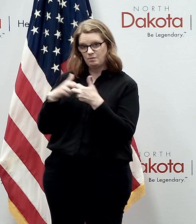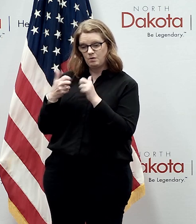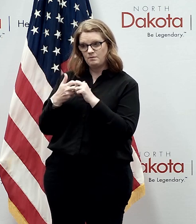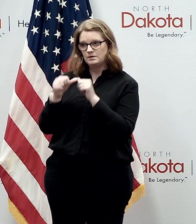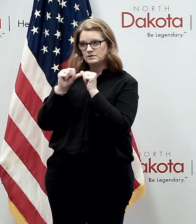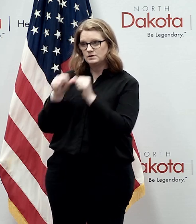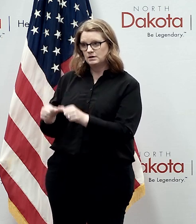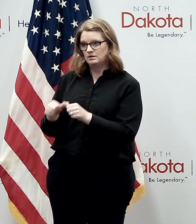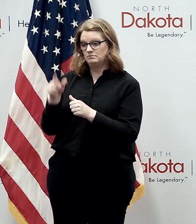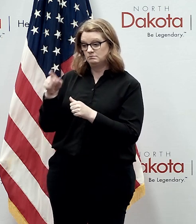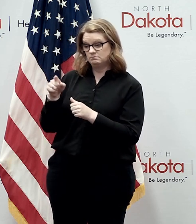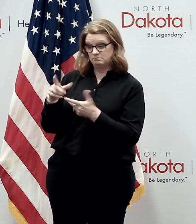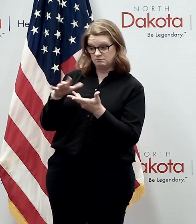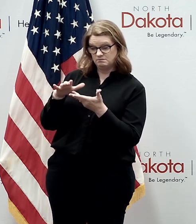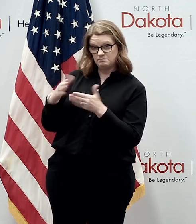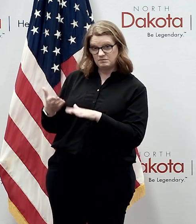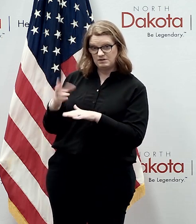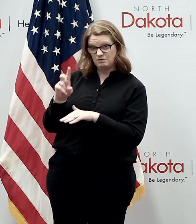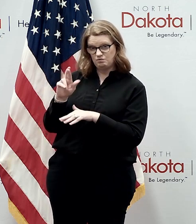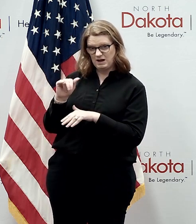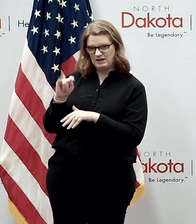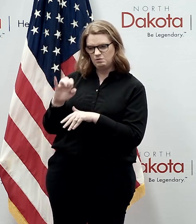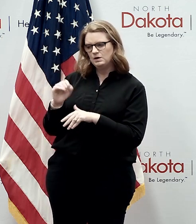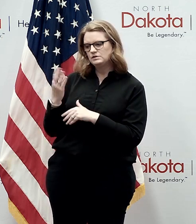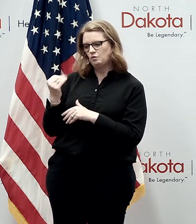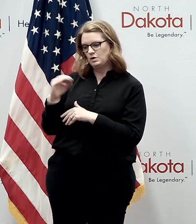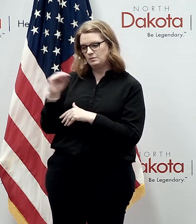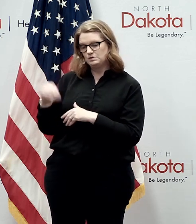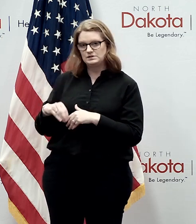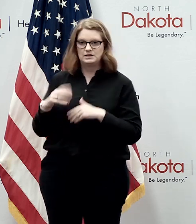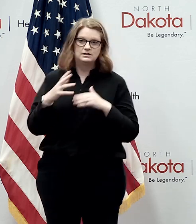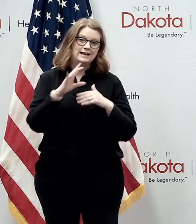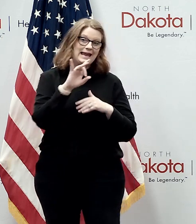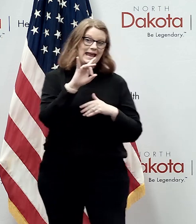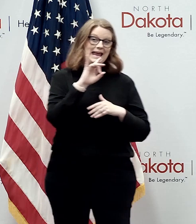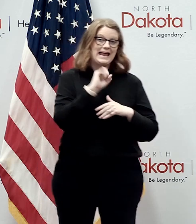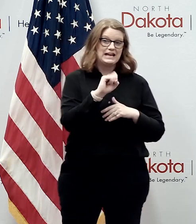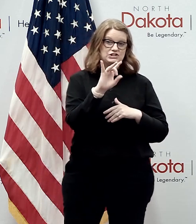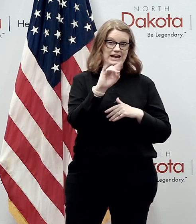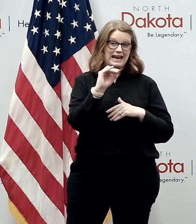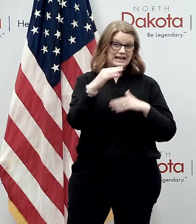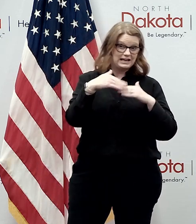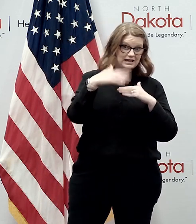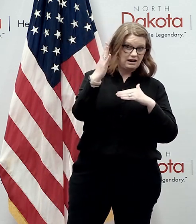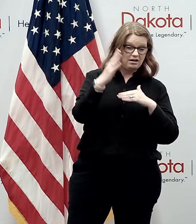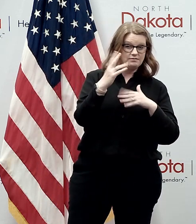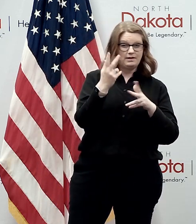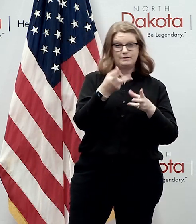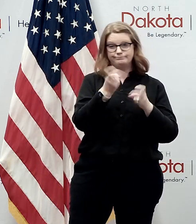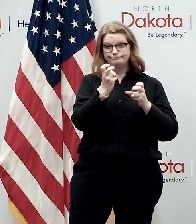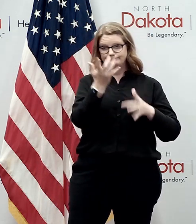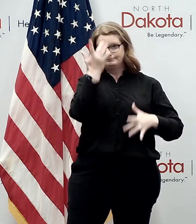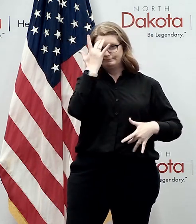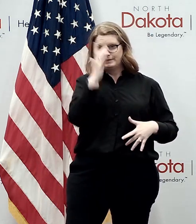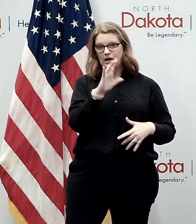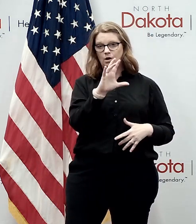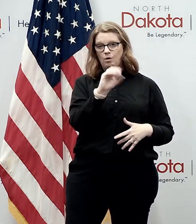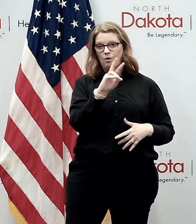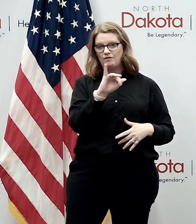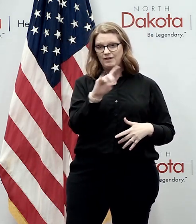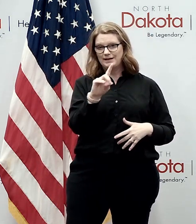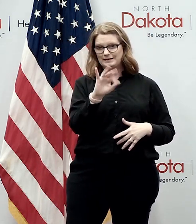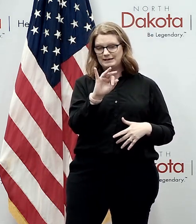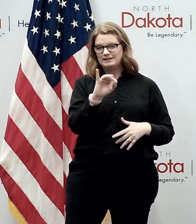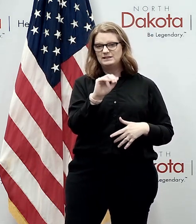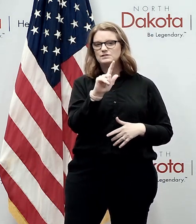the mortality rate was 14% those that are over 80 and contracted COVID-19 it was a